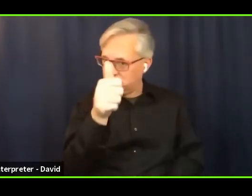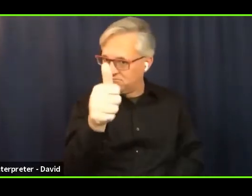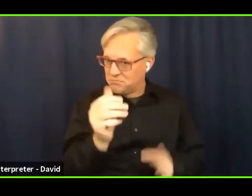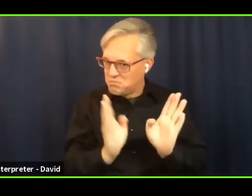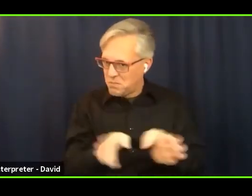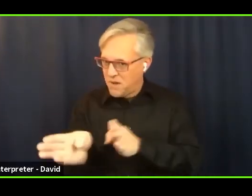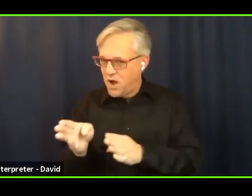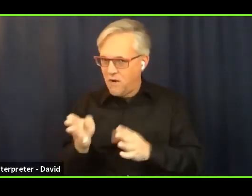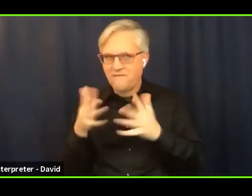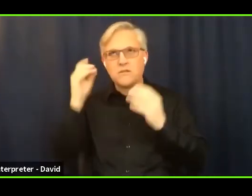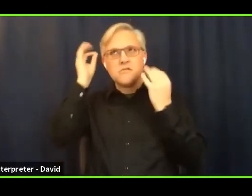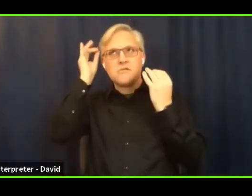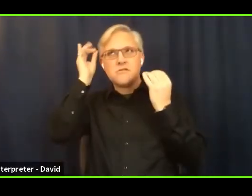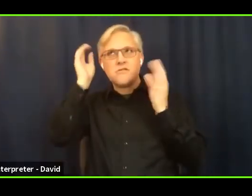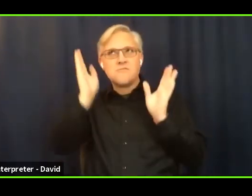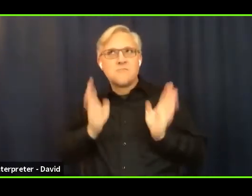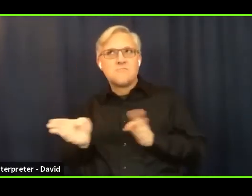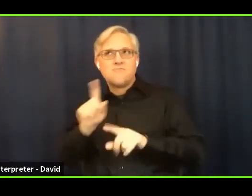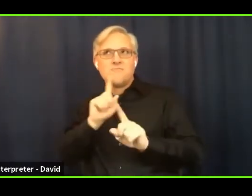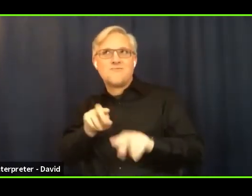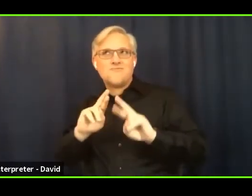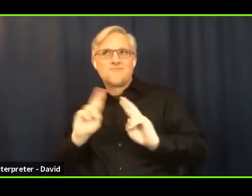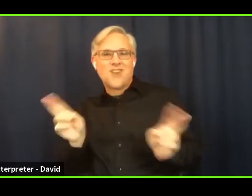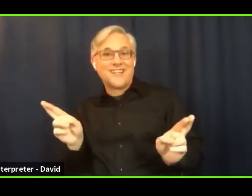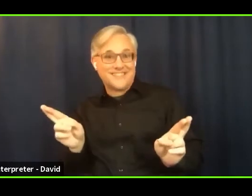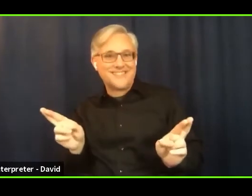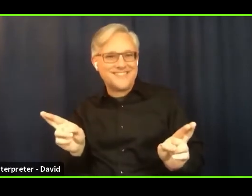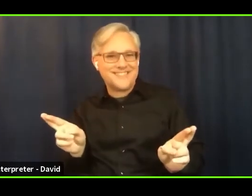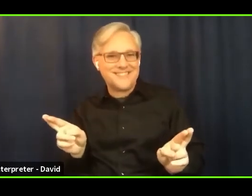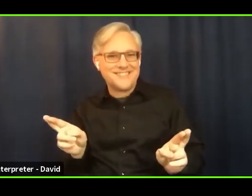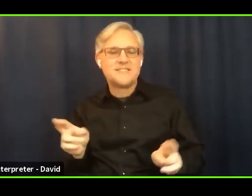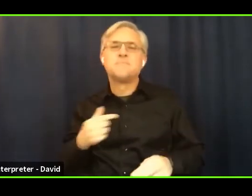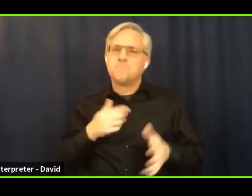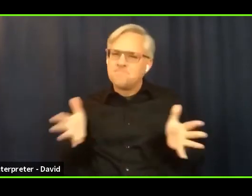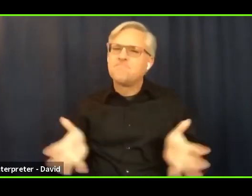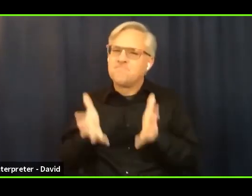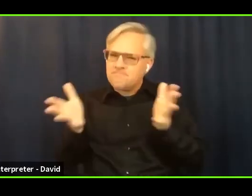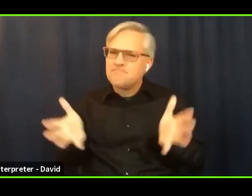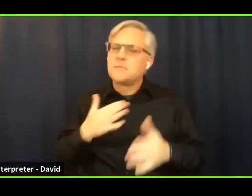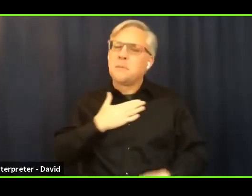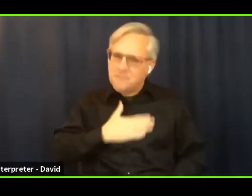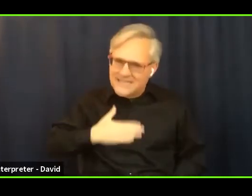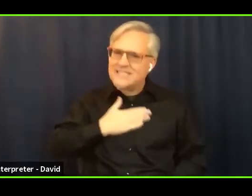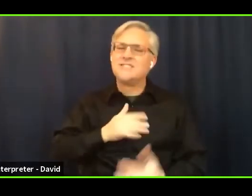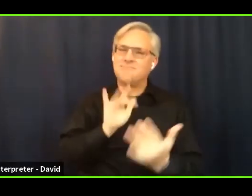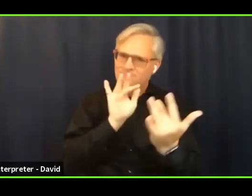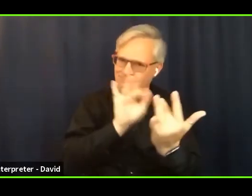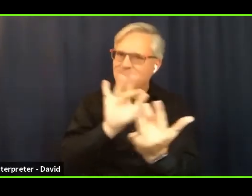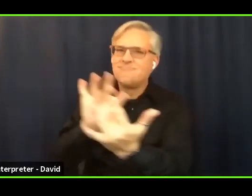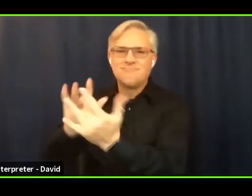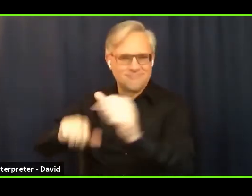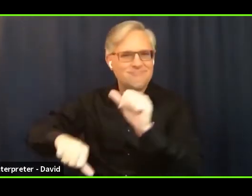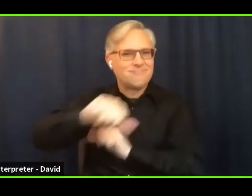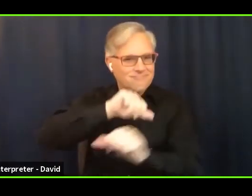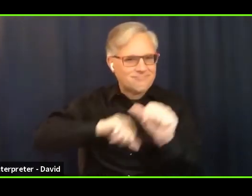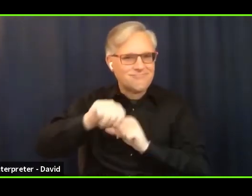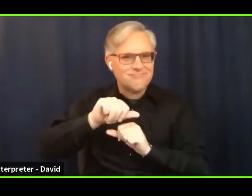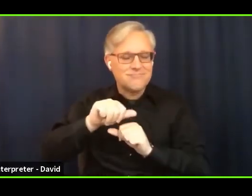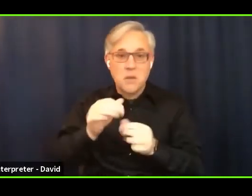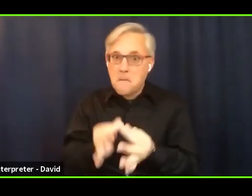So I want to encourage you to continue to reach out to one another. It's really important as we're separated from one another